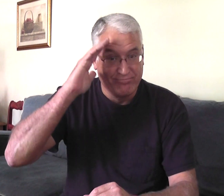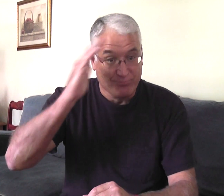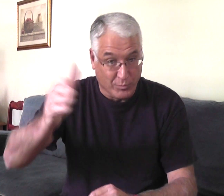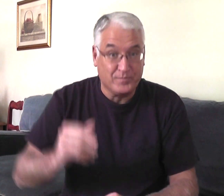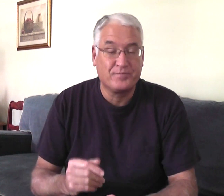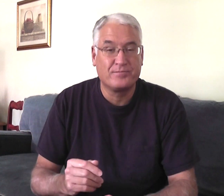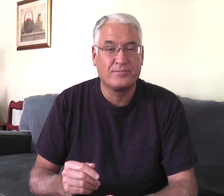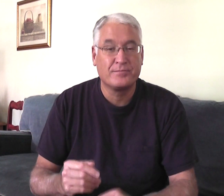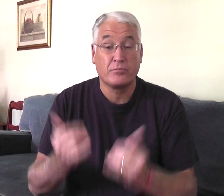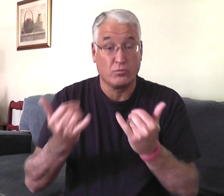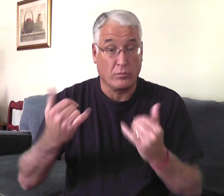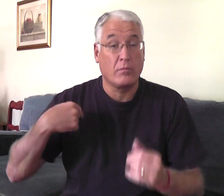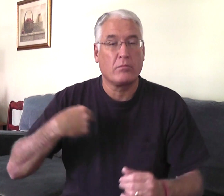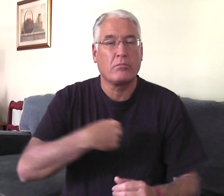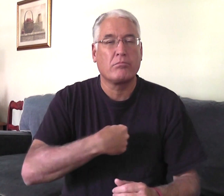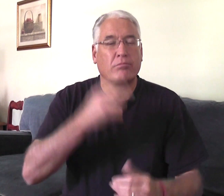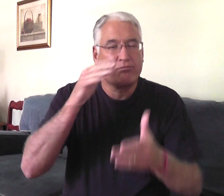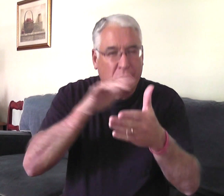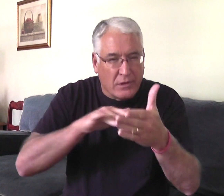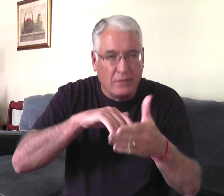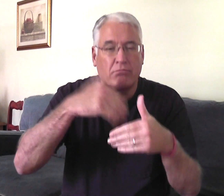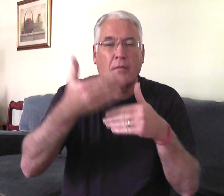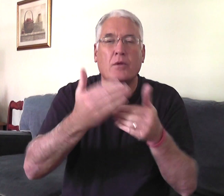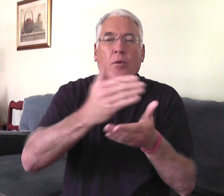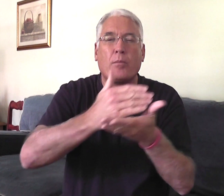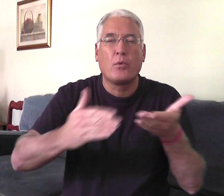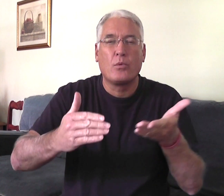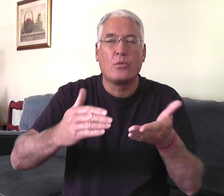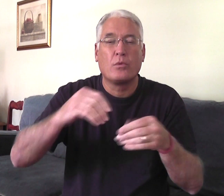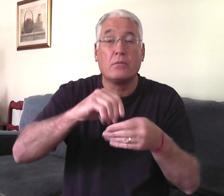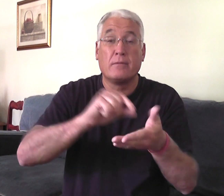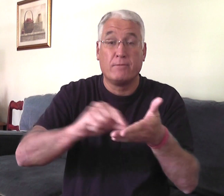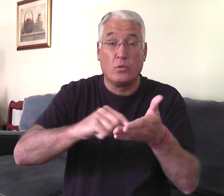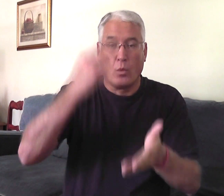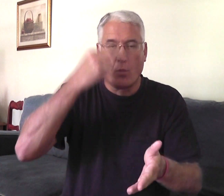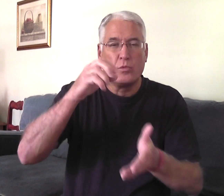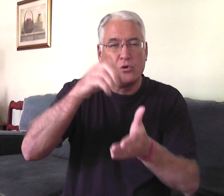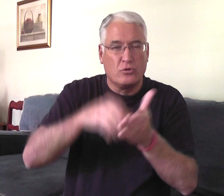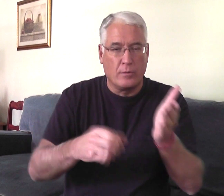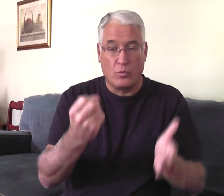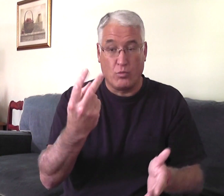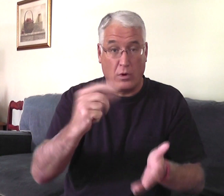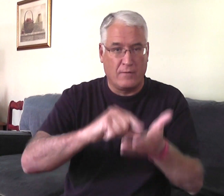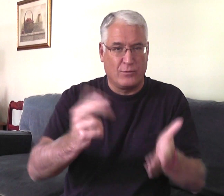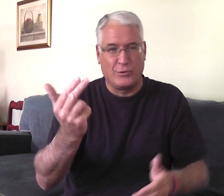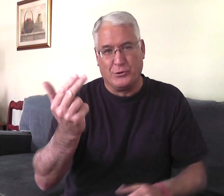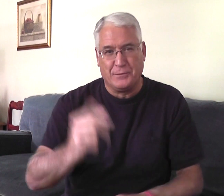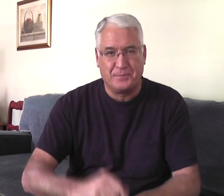Hello. We last took a look at the first part of Romans 12, 13. Let's look at the second part.